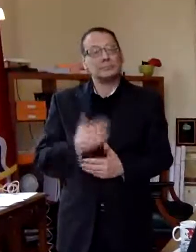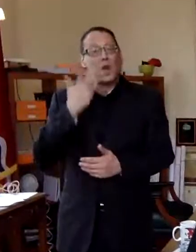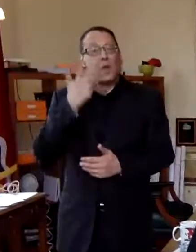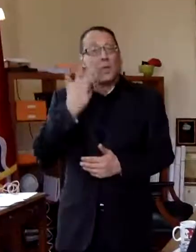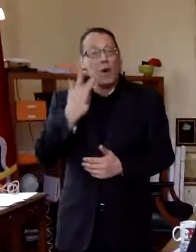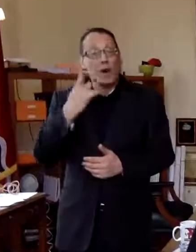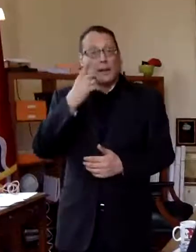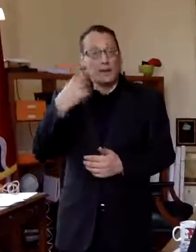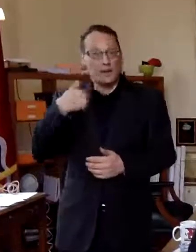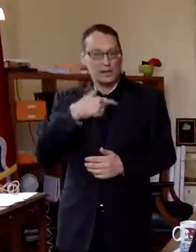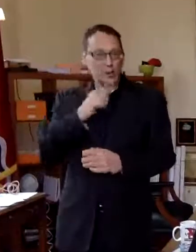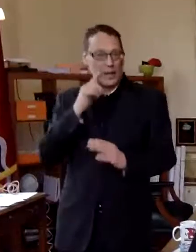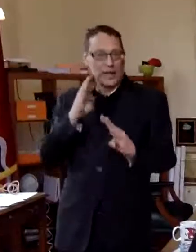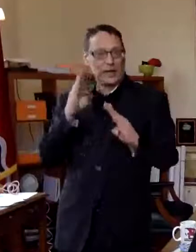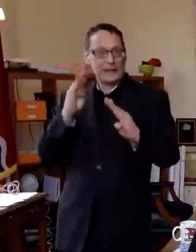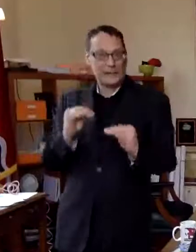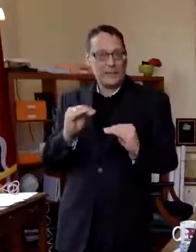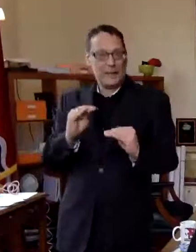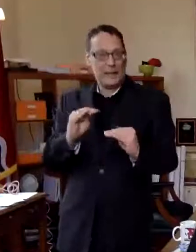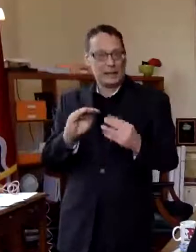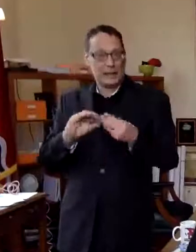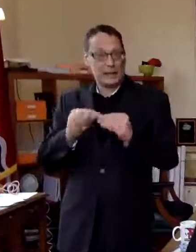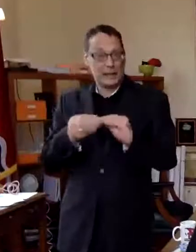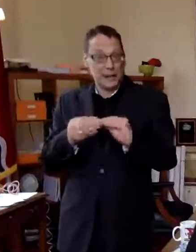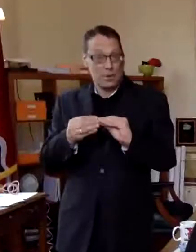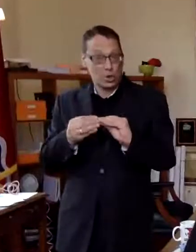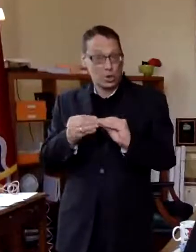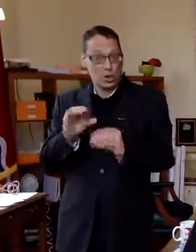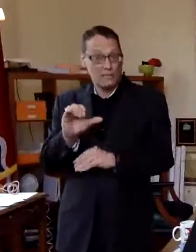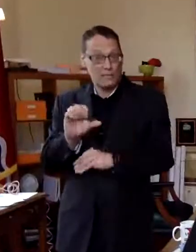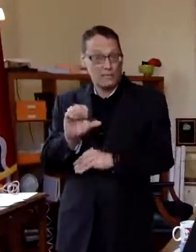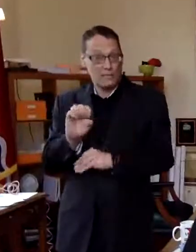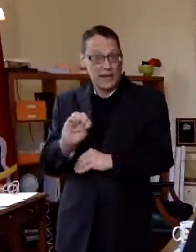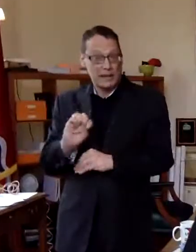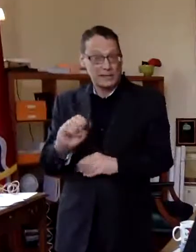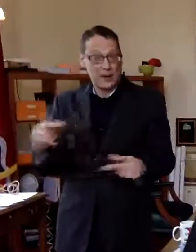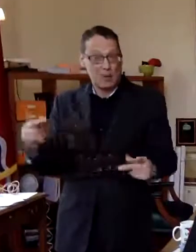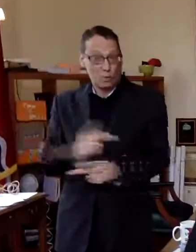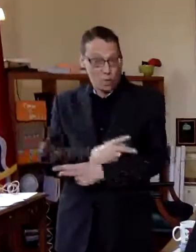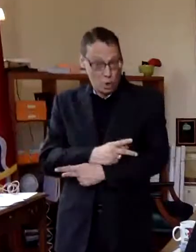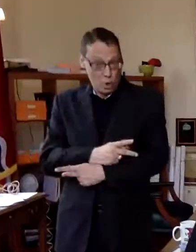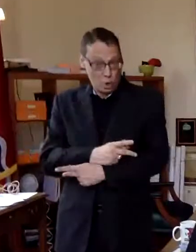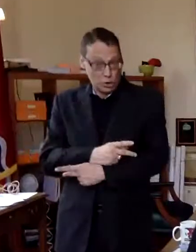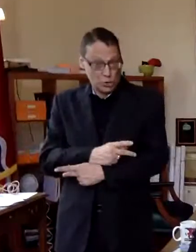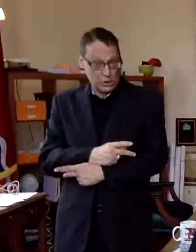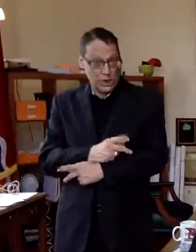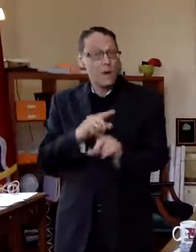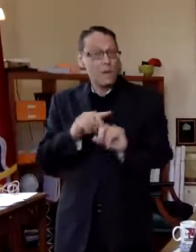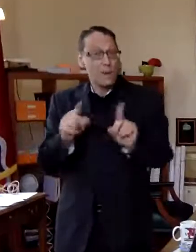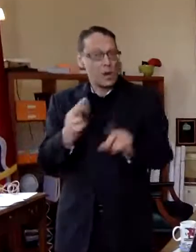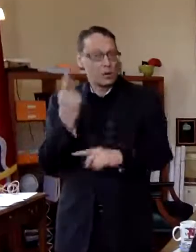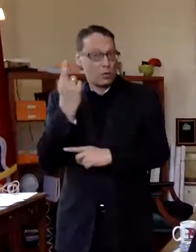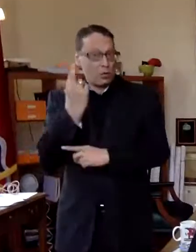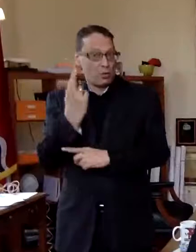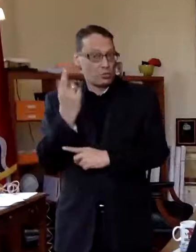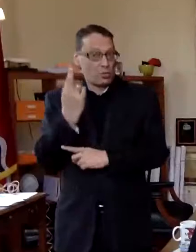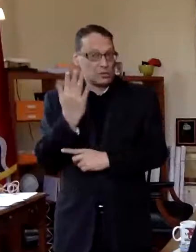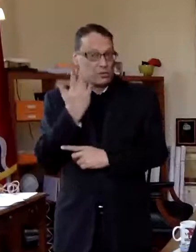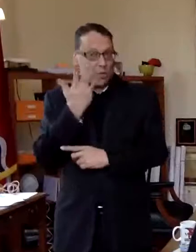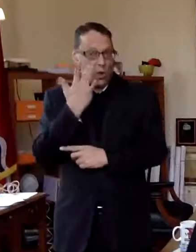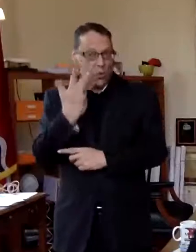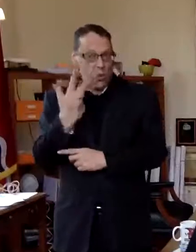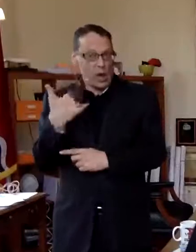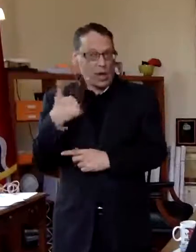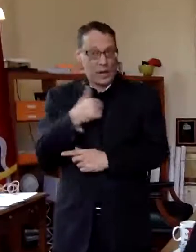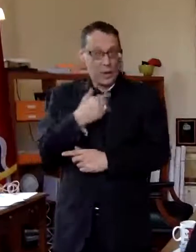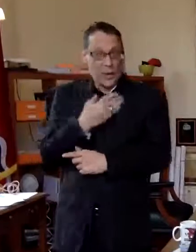we expected the number of cases to be much worse than what they've turned out to be but the reason that they've we've